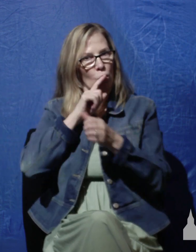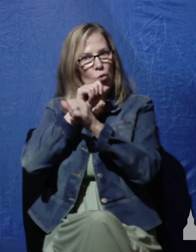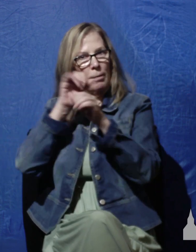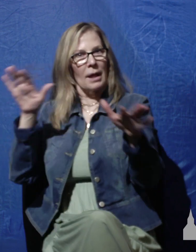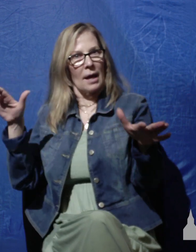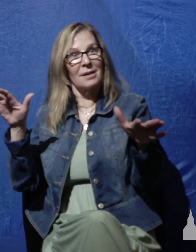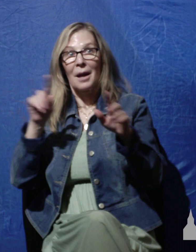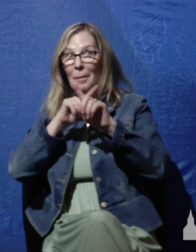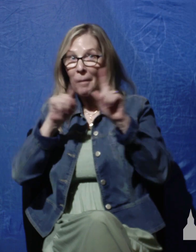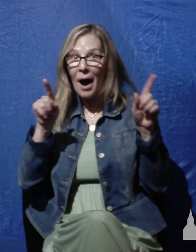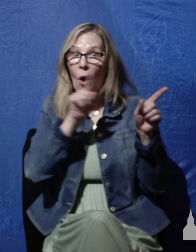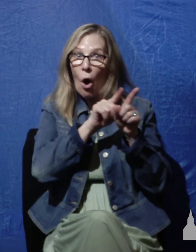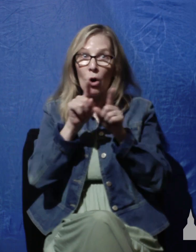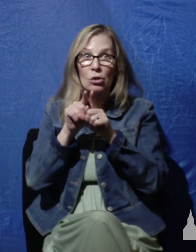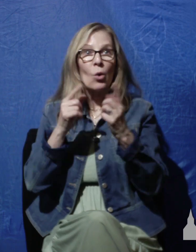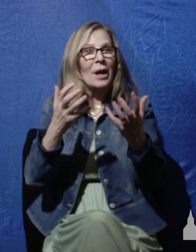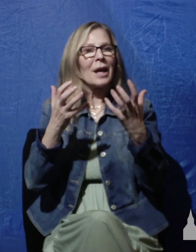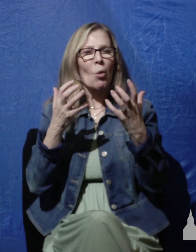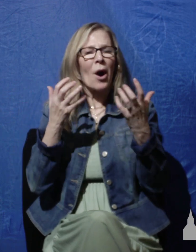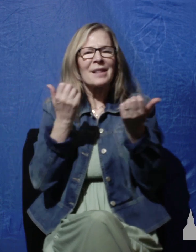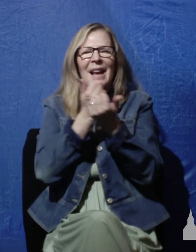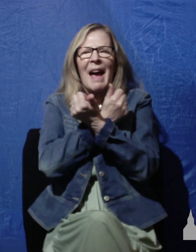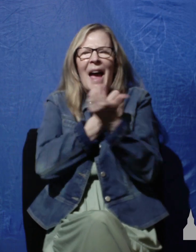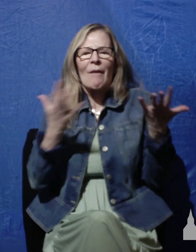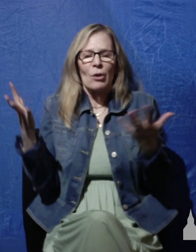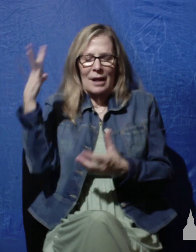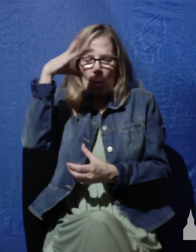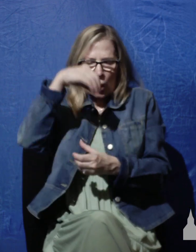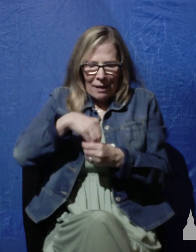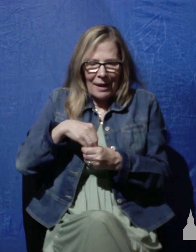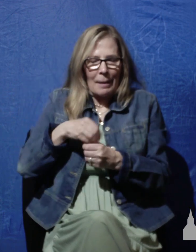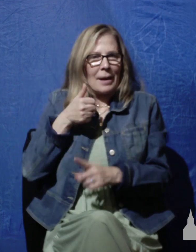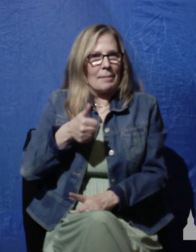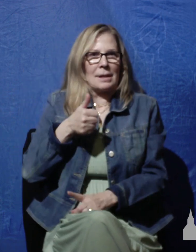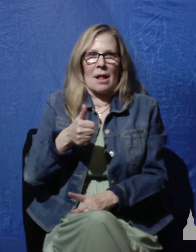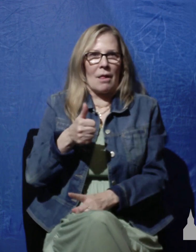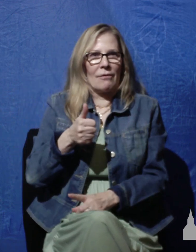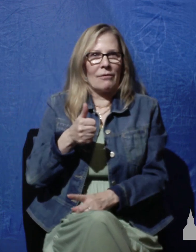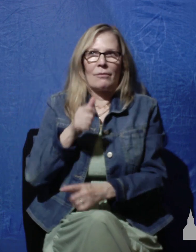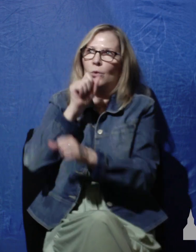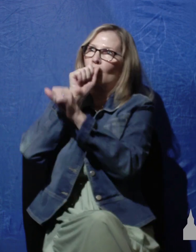but he wants all that is within him, he says, to bless the Lord. So what does that mean?